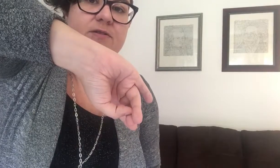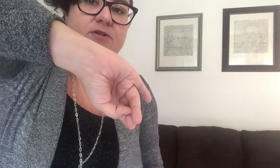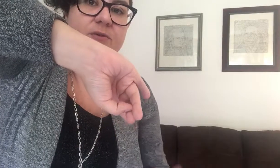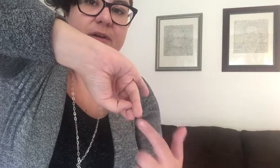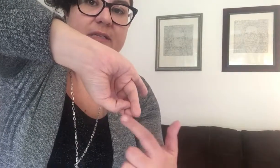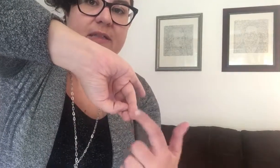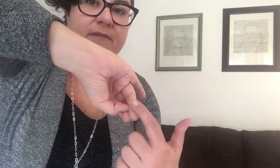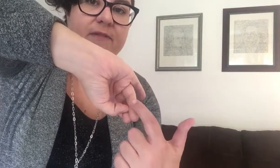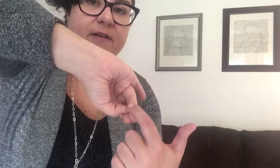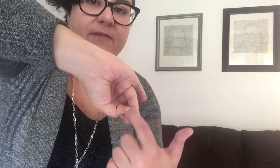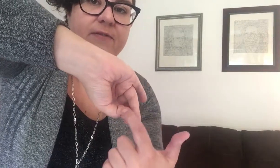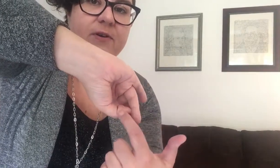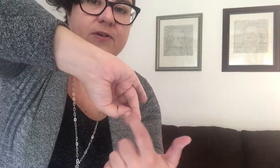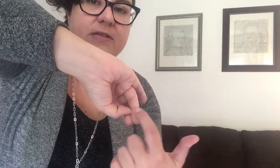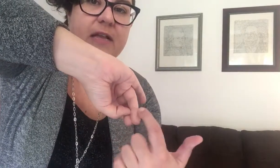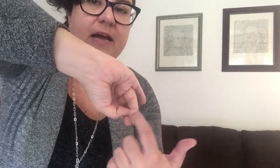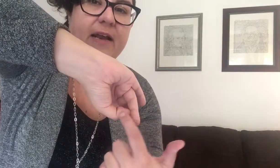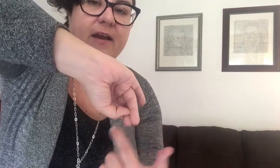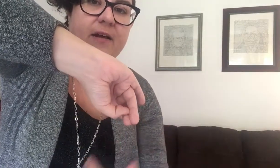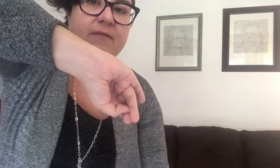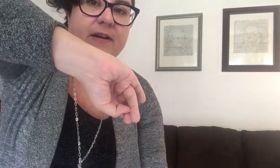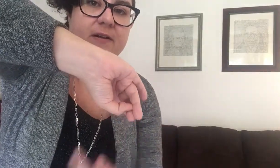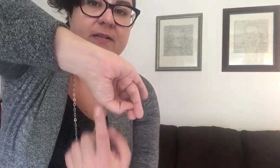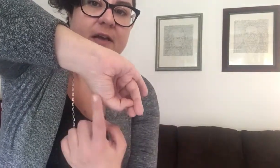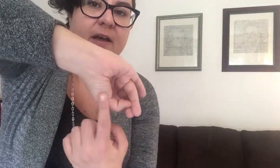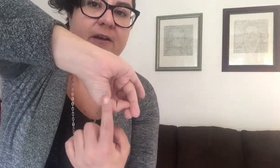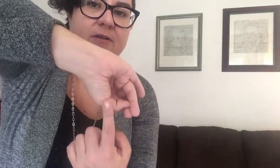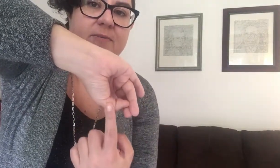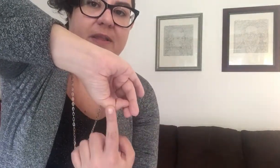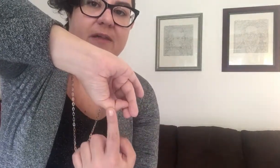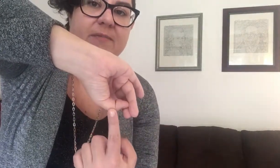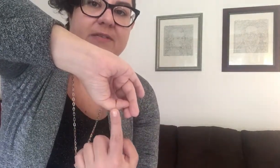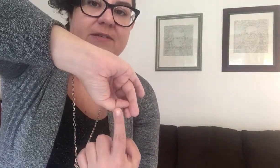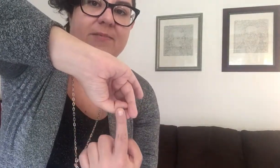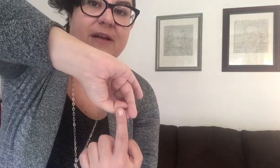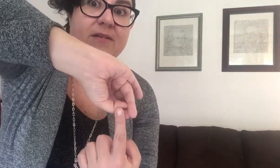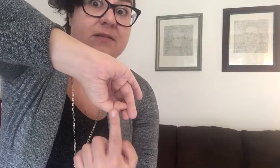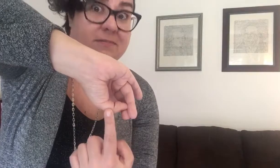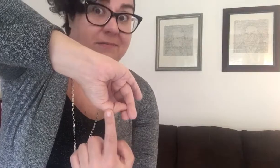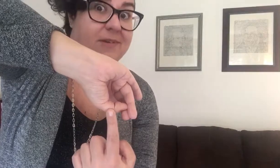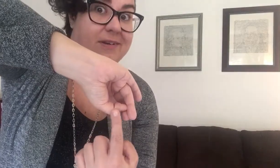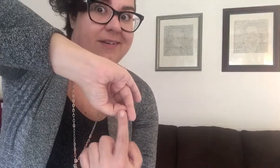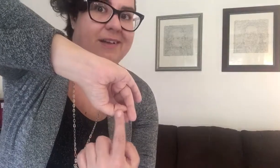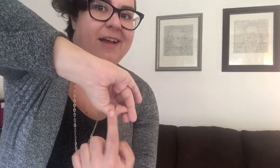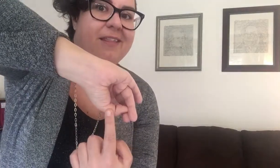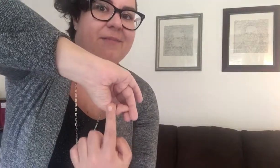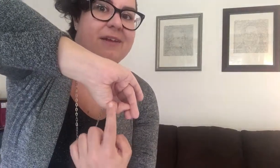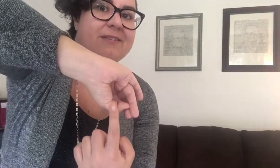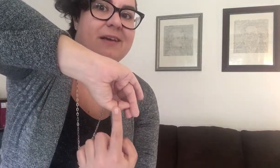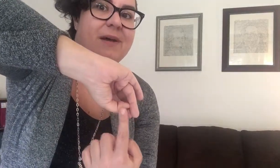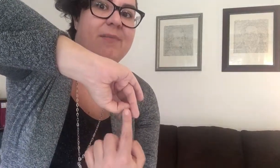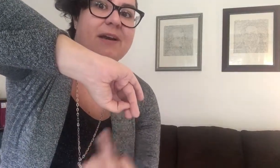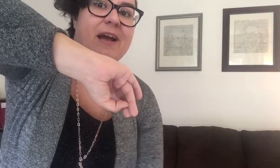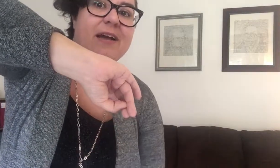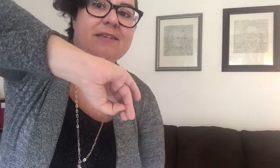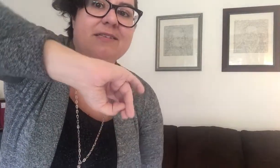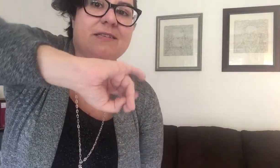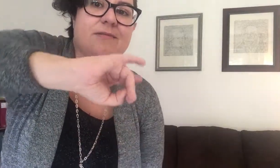joint to that very first line in our fingers. You notice my thumb is still bent. Yeah, that means that my bunny eye is still